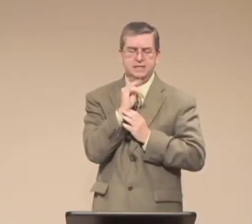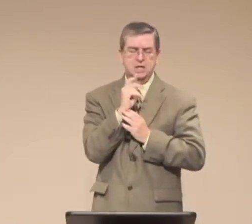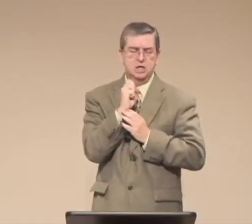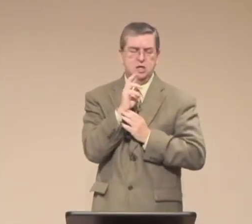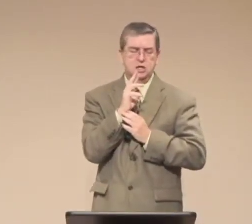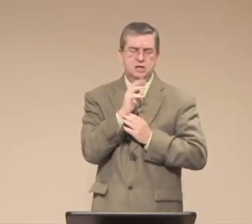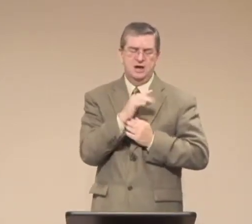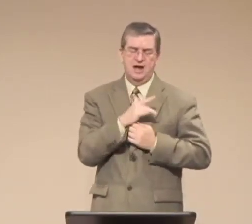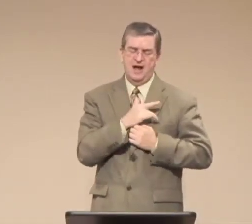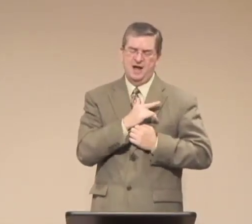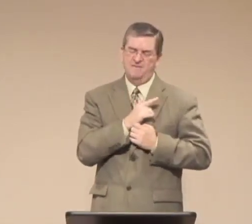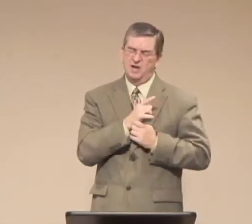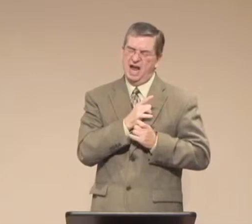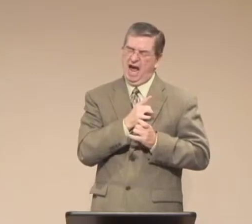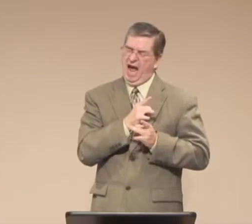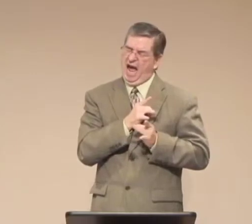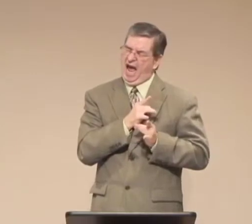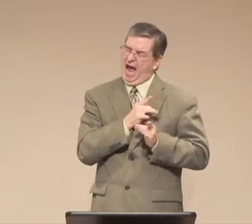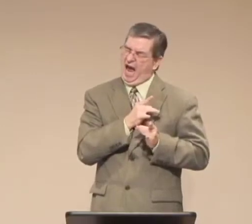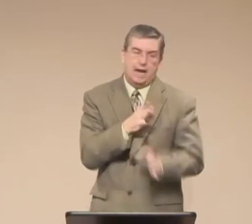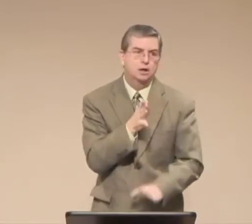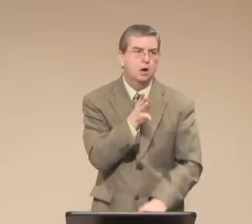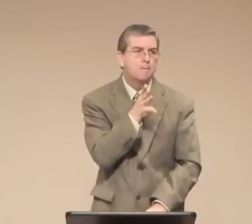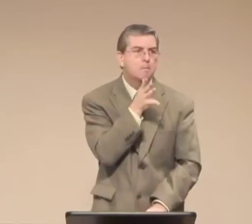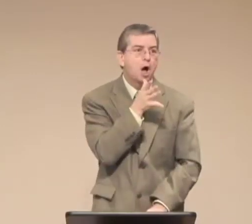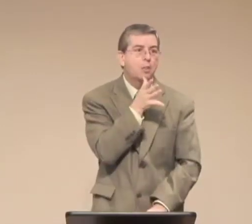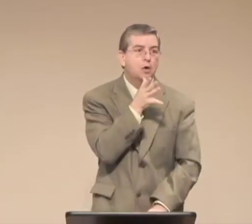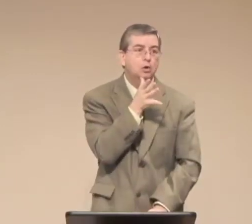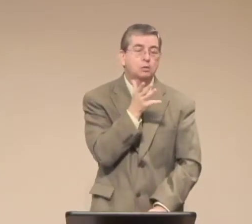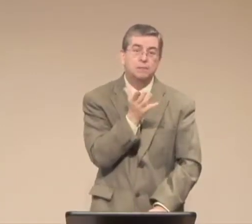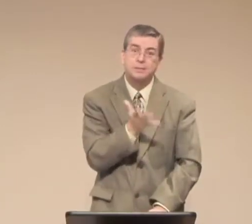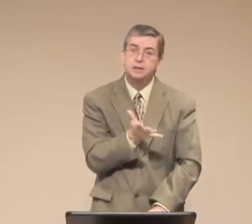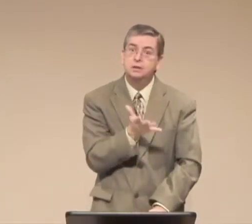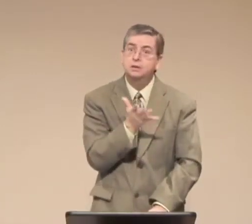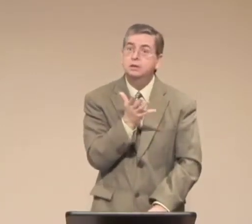That you do not harbor bitterness and hatred against your mother.